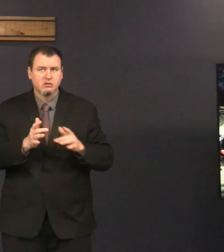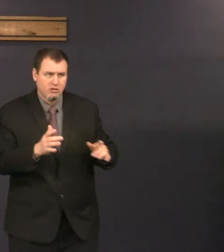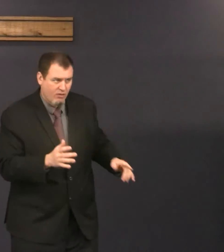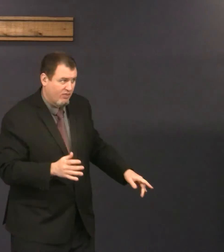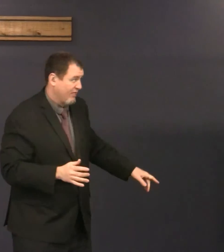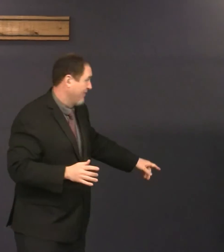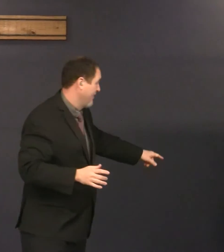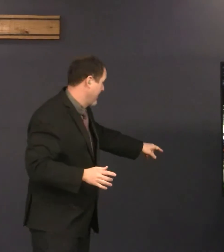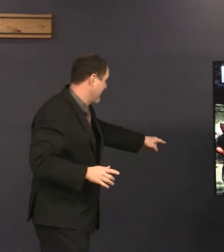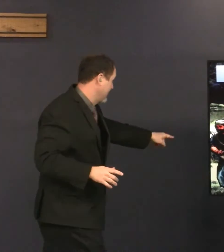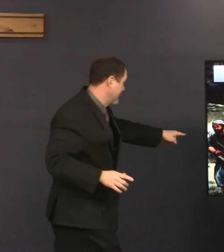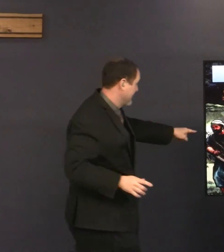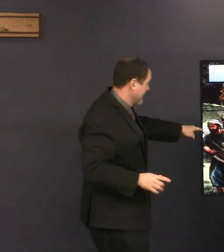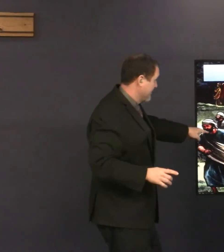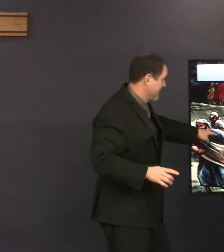When Jesus was arrested,